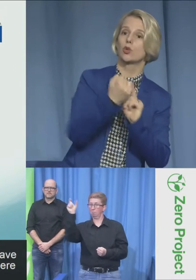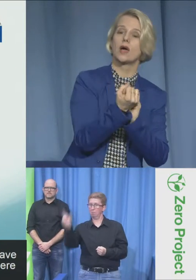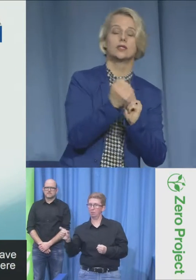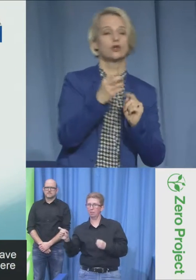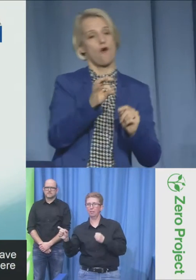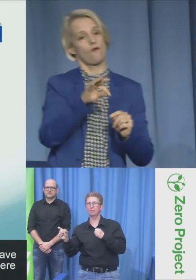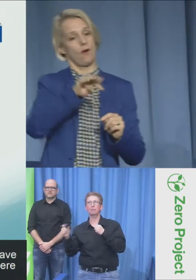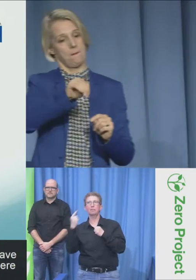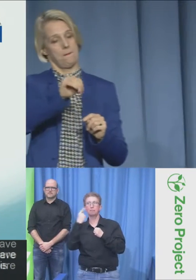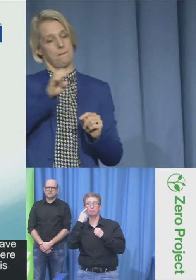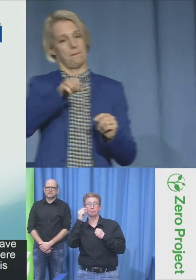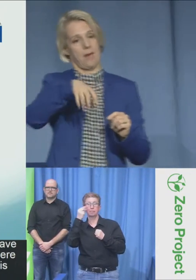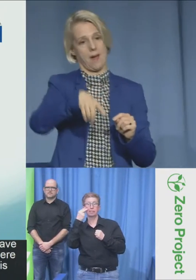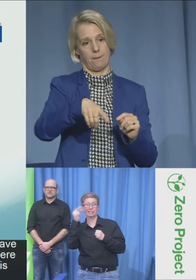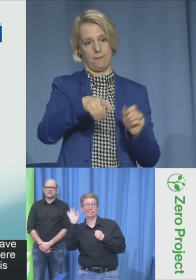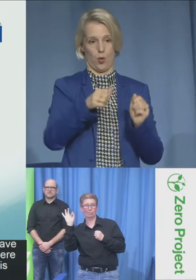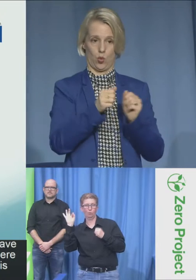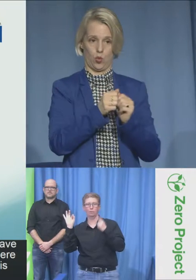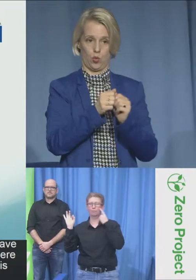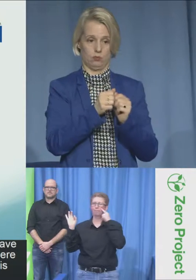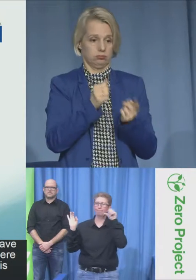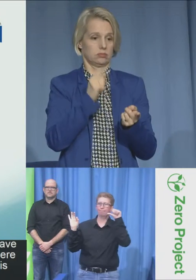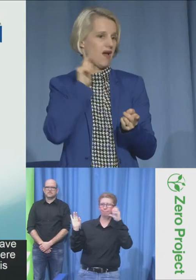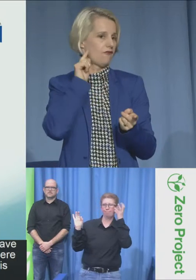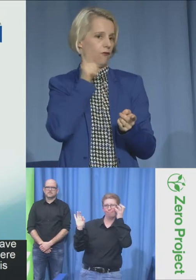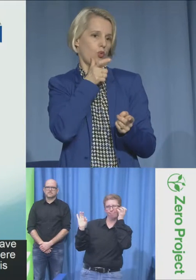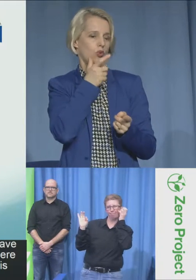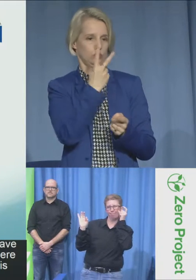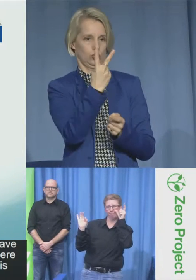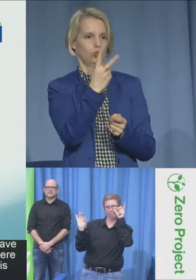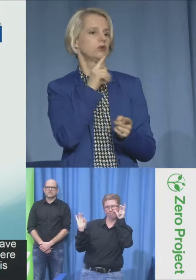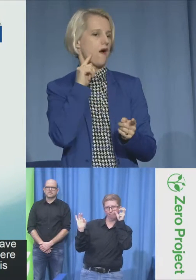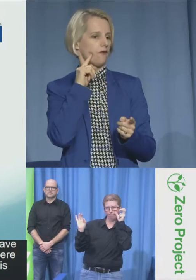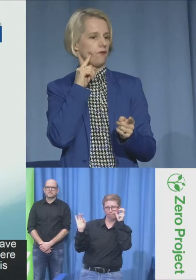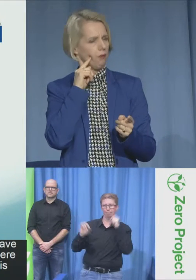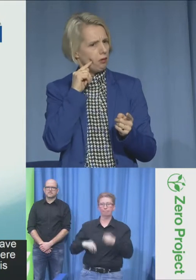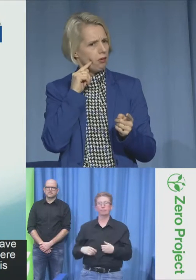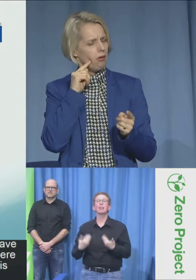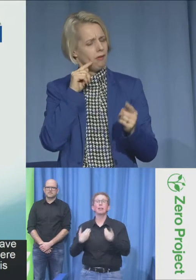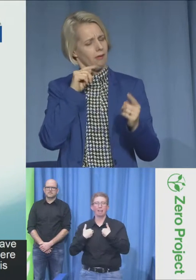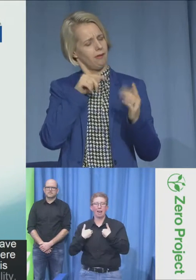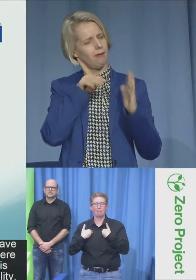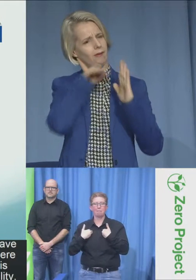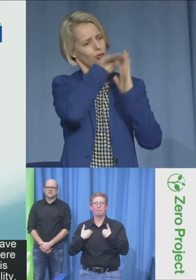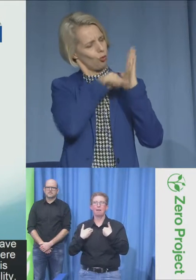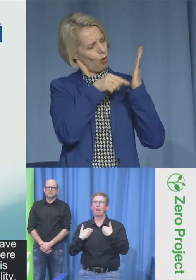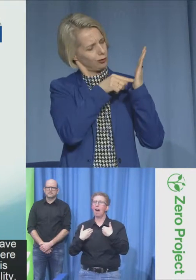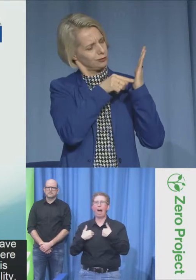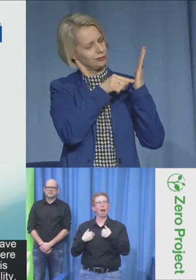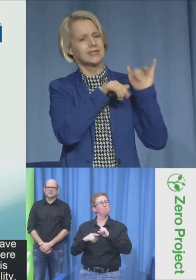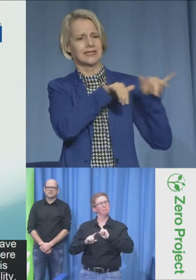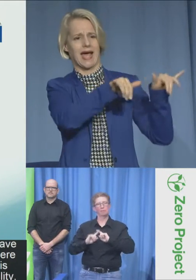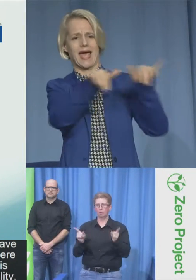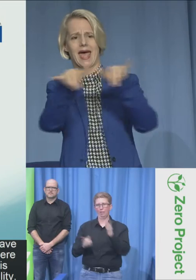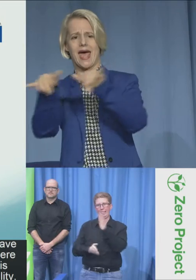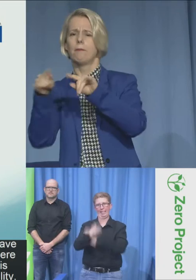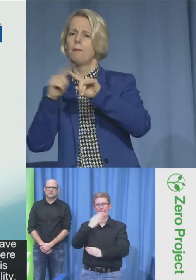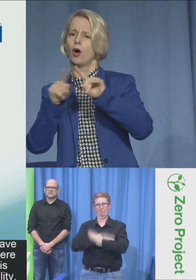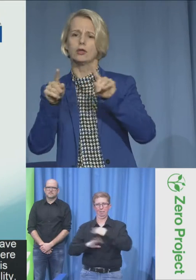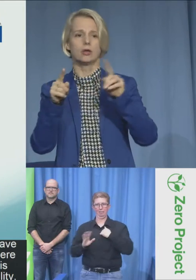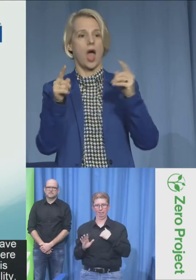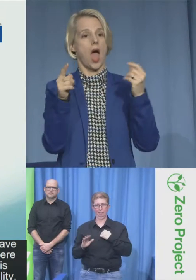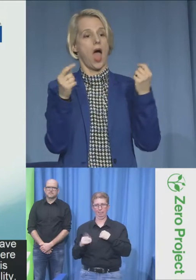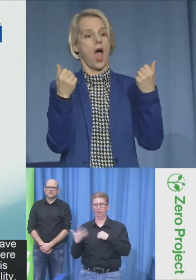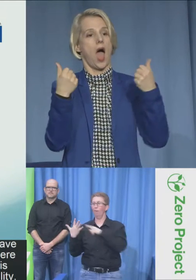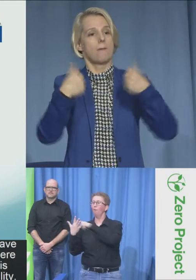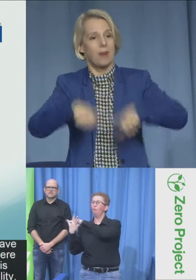a member with disabilities. So out of the five who have declared themselves, two of us are deaf, as I said, and if you look at the